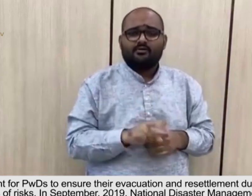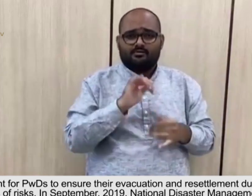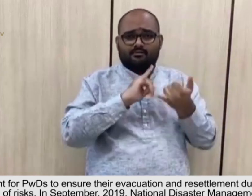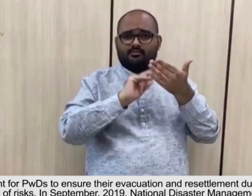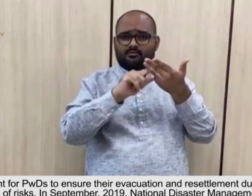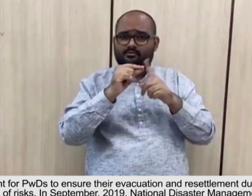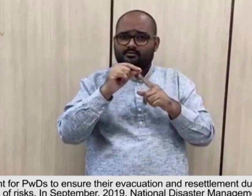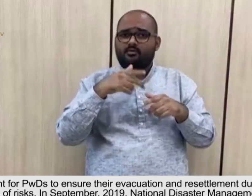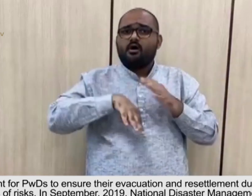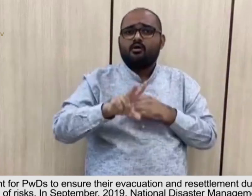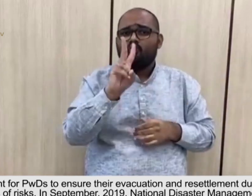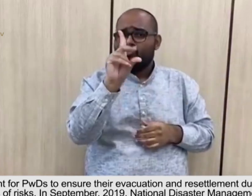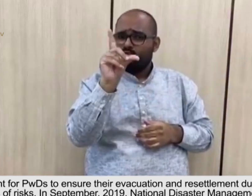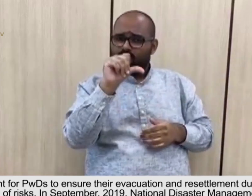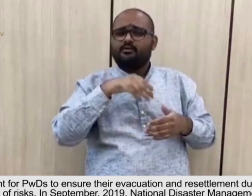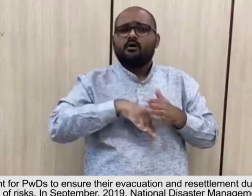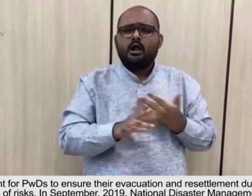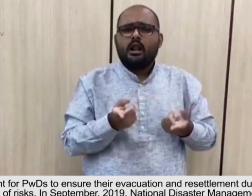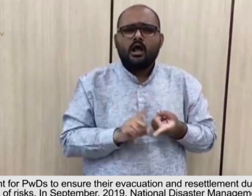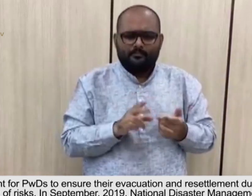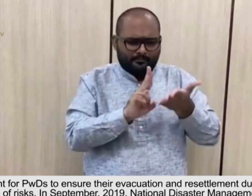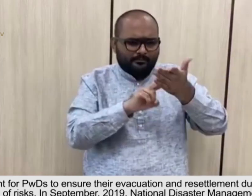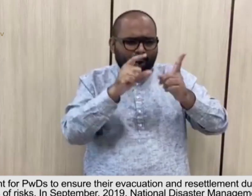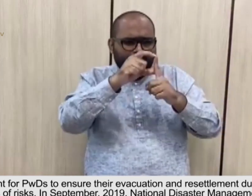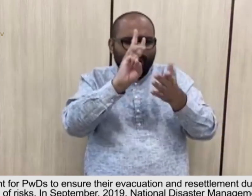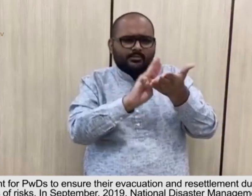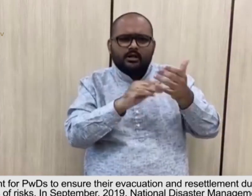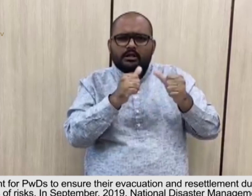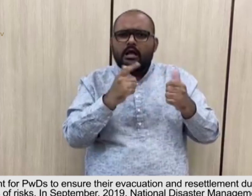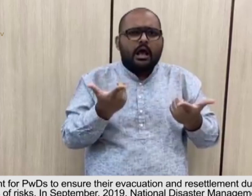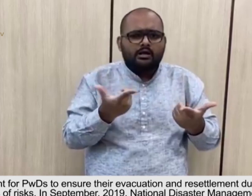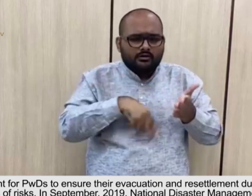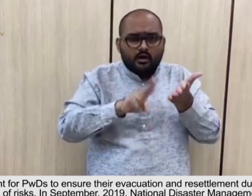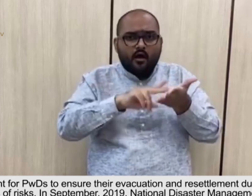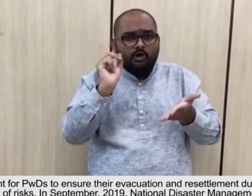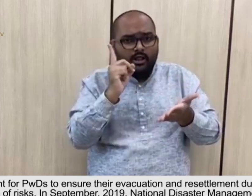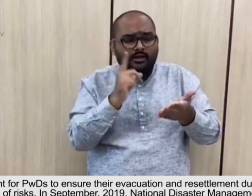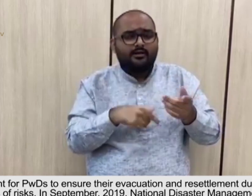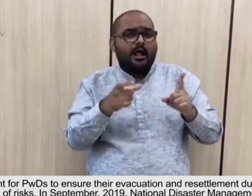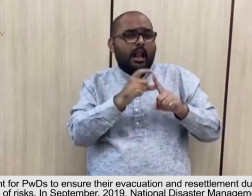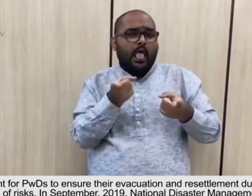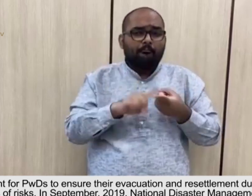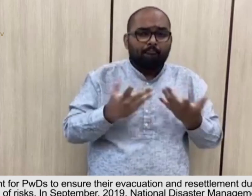of risks 10.9 in September 2019 10.9 National Disaster Management Authority